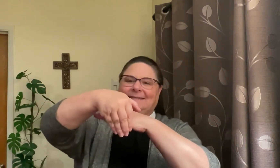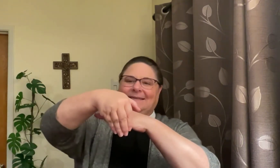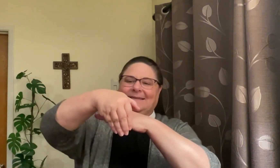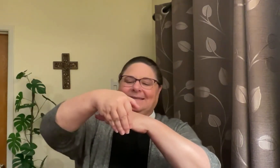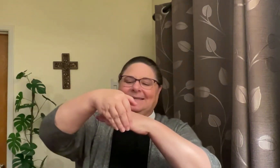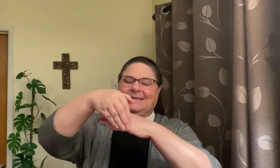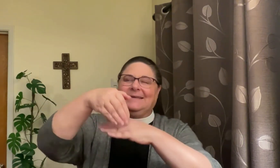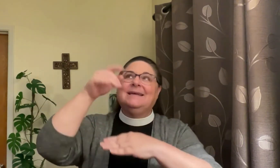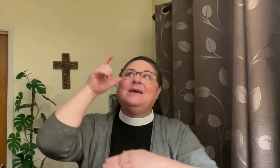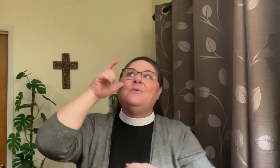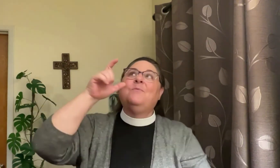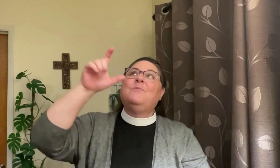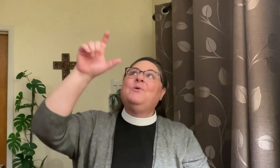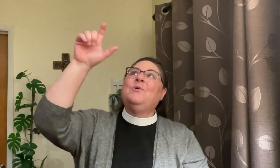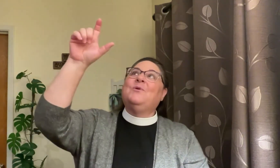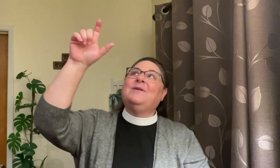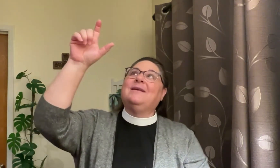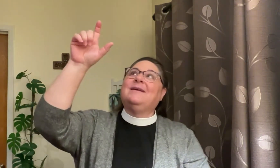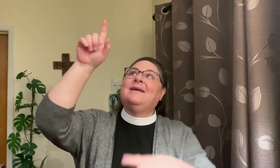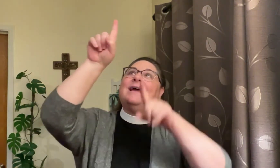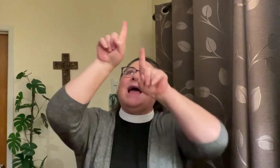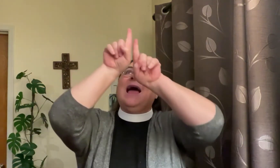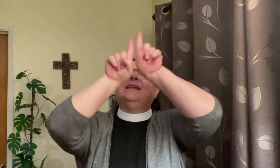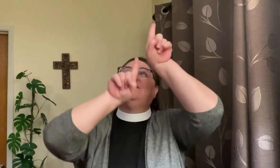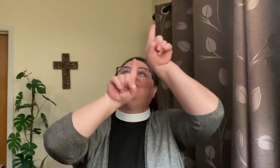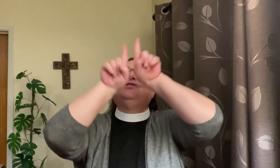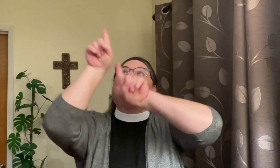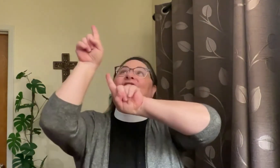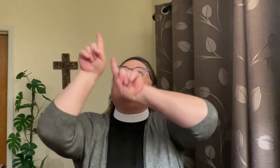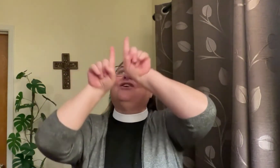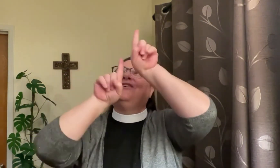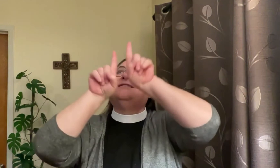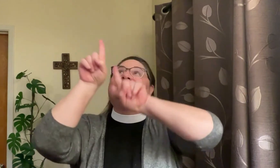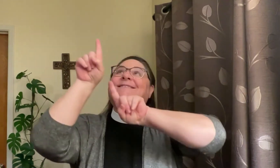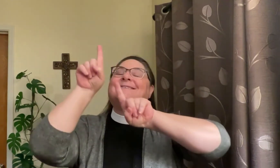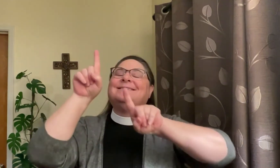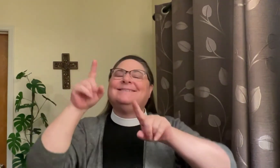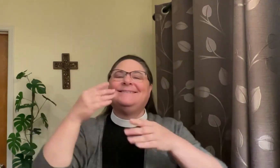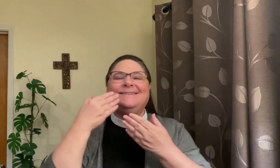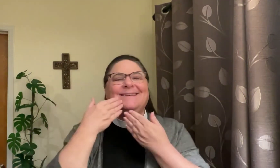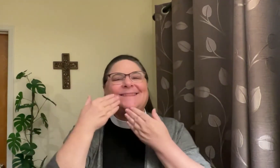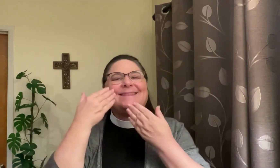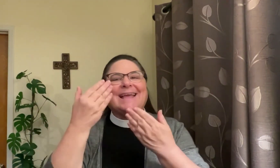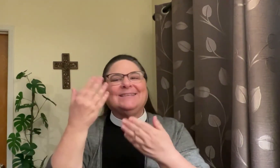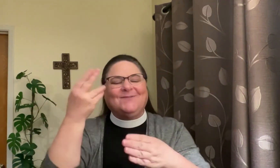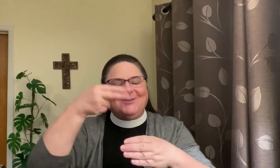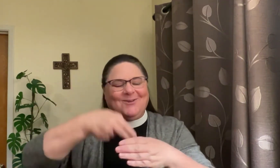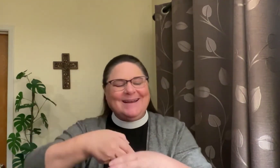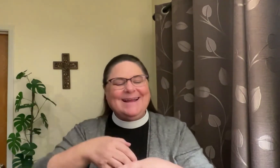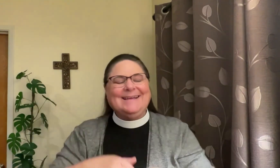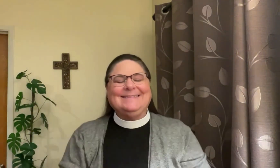moon and stars thanks for joining us